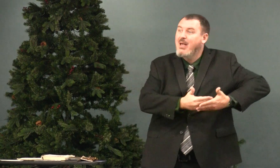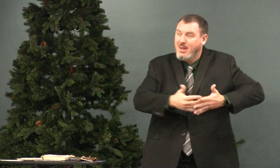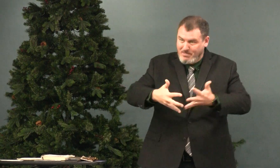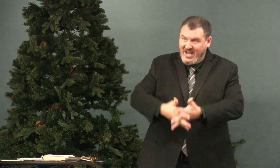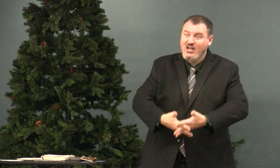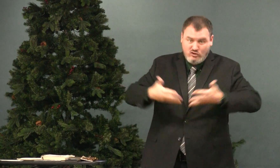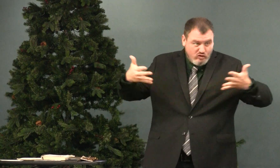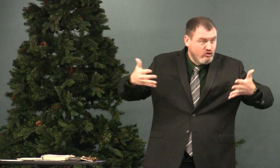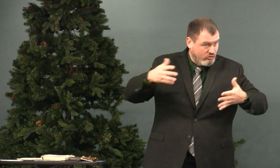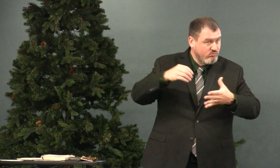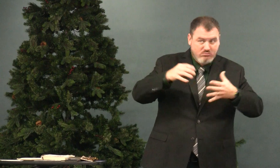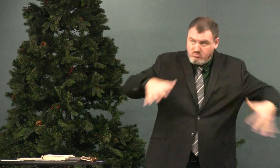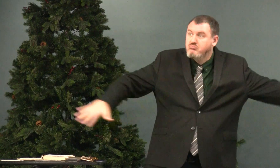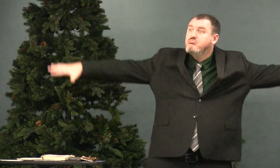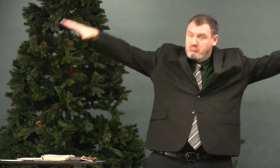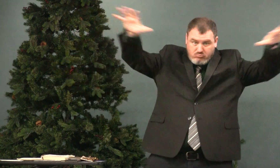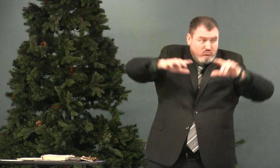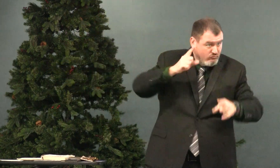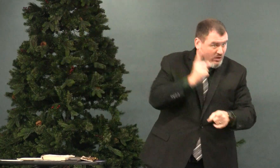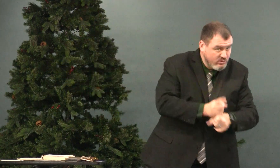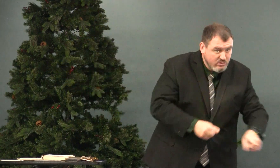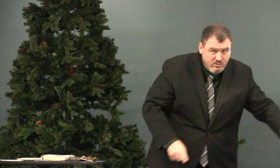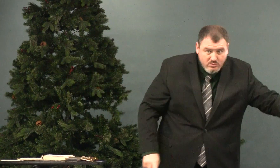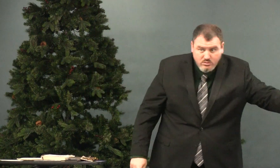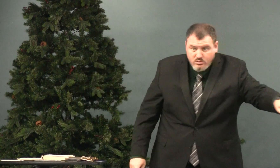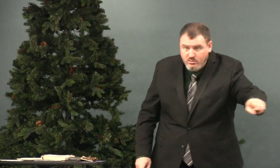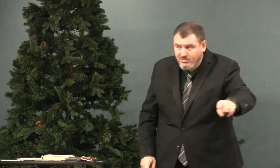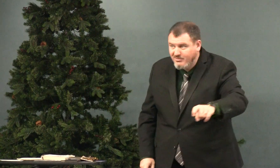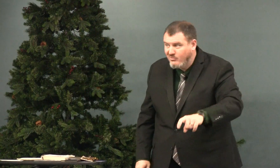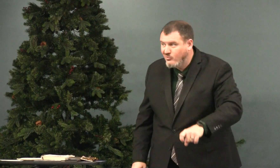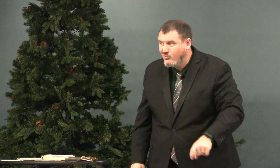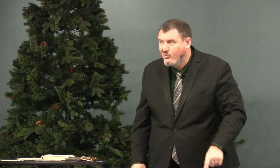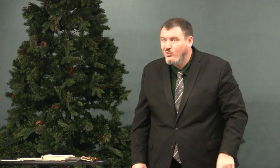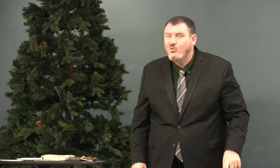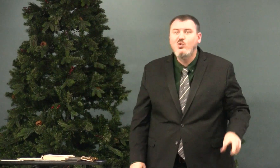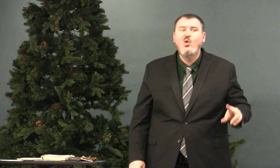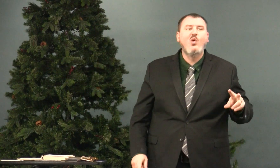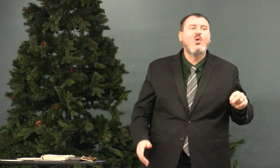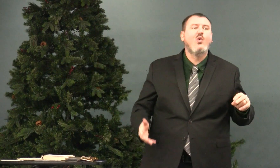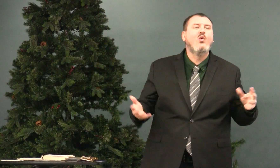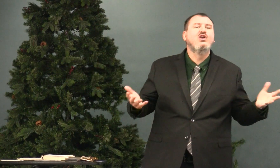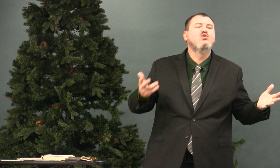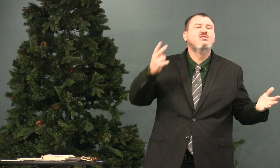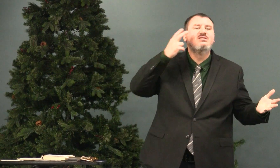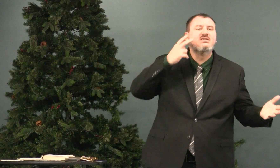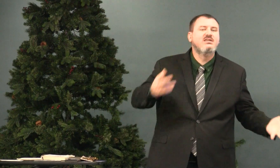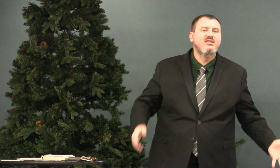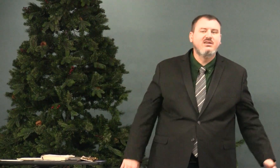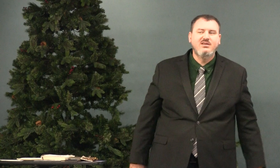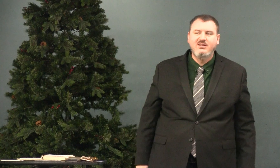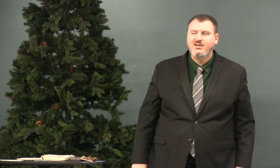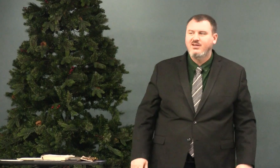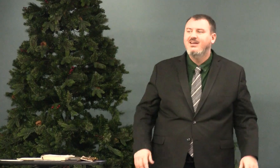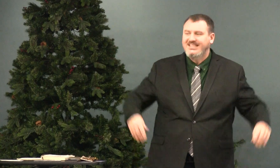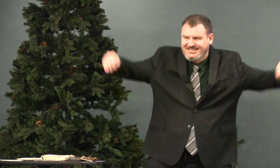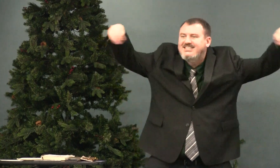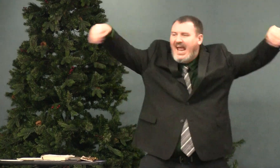to see Jesus and the baby in the manger, right? No. What are they going to see?